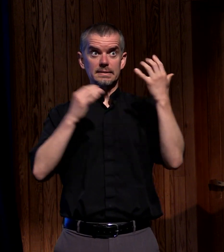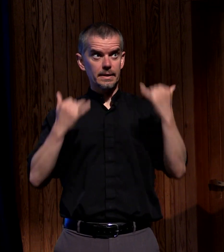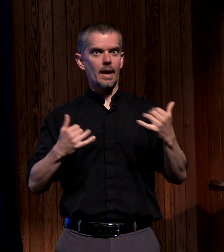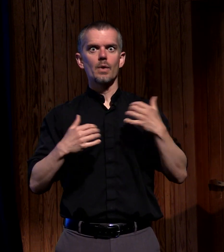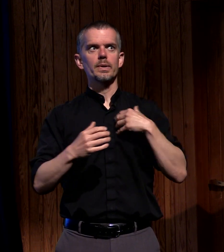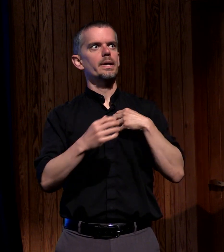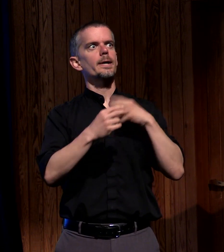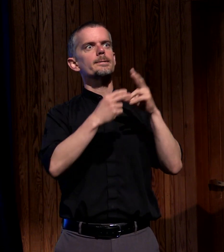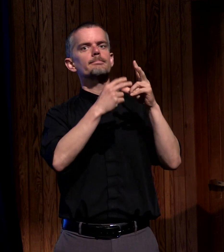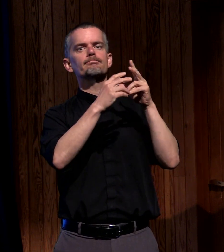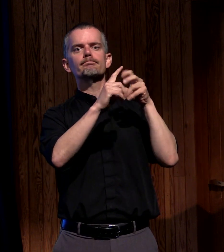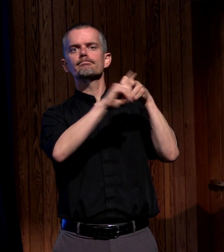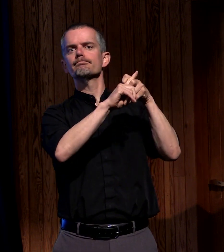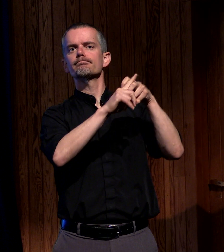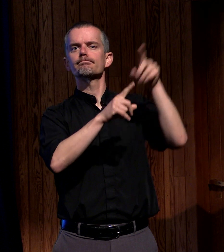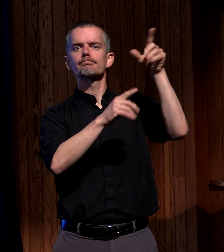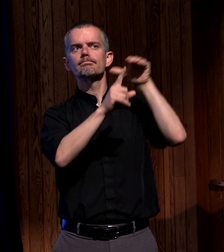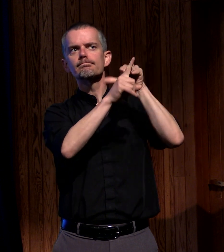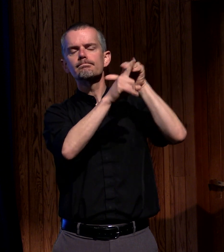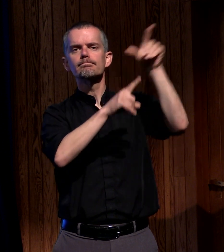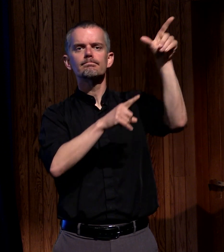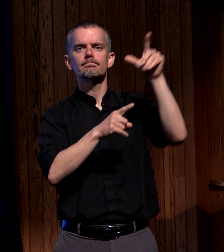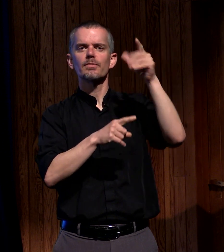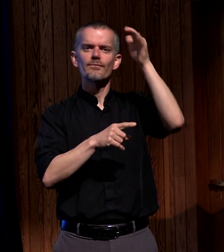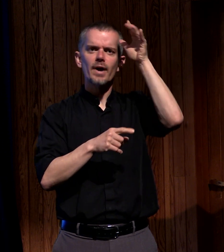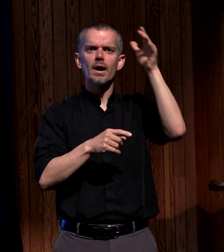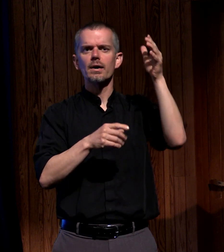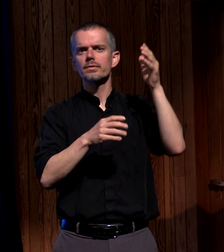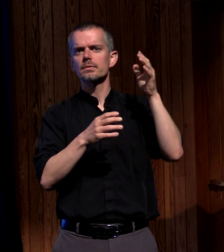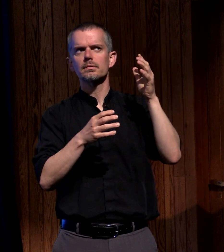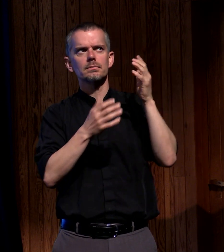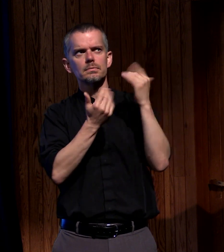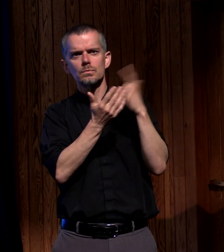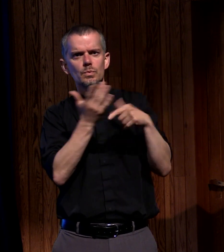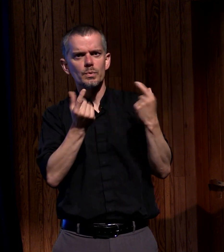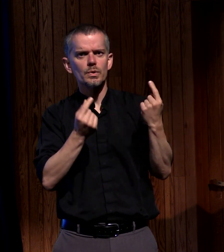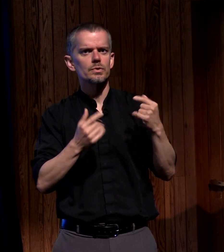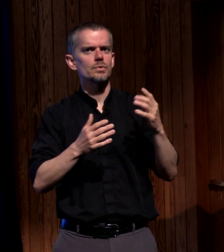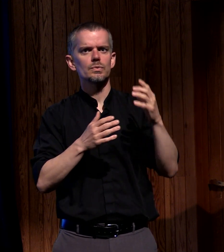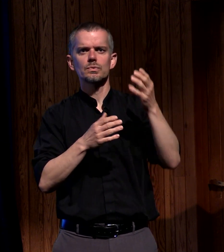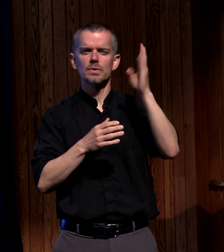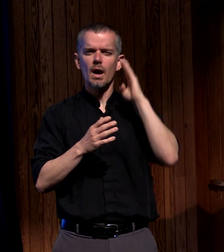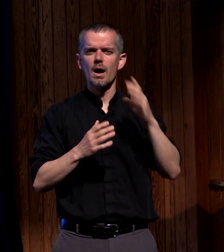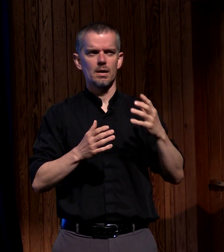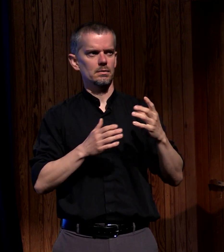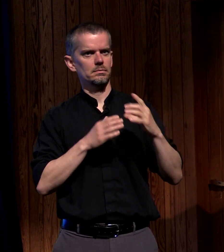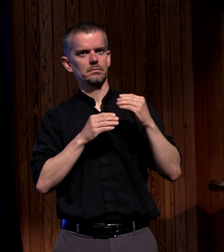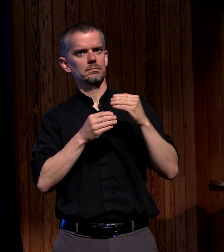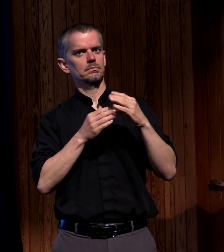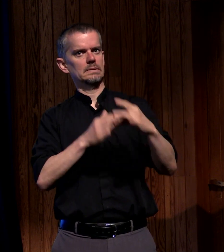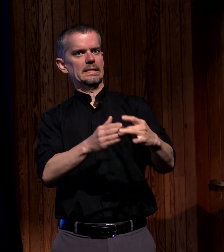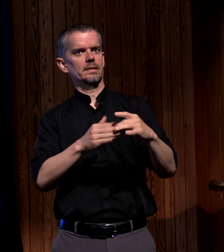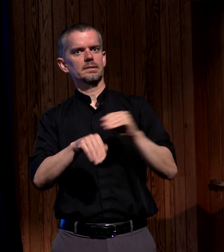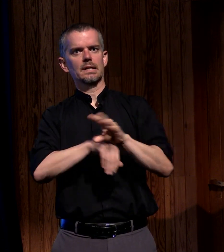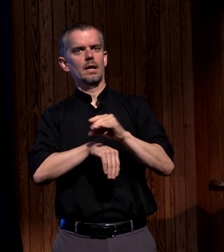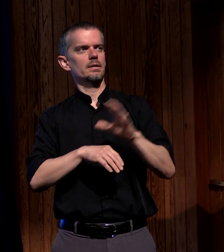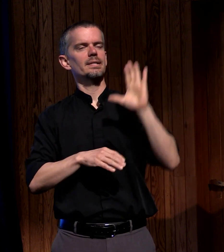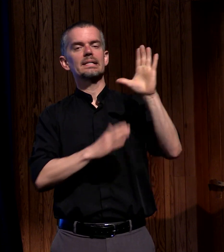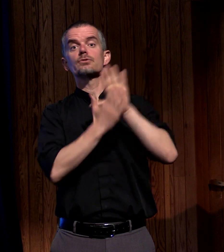to the will of the Father for the instructions of step by step for our days his presence is always with us have you